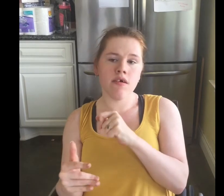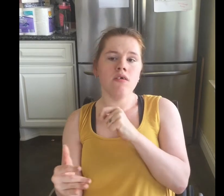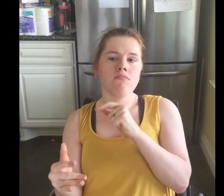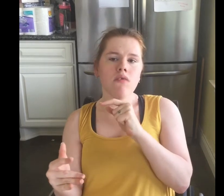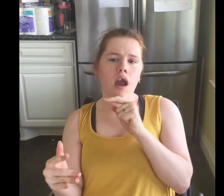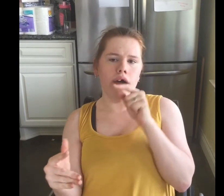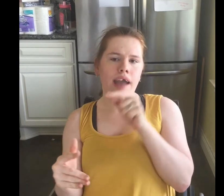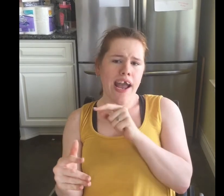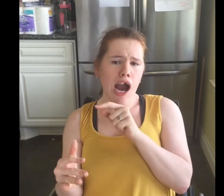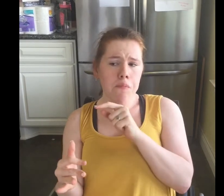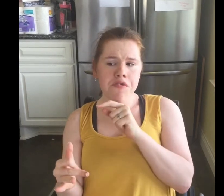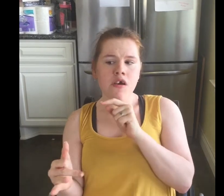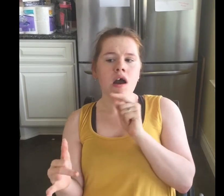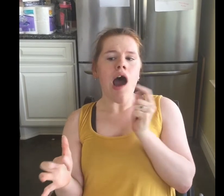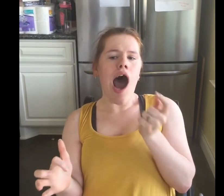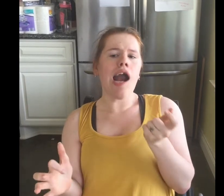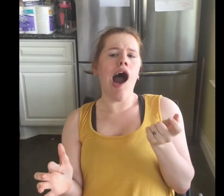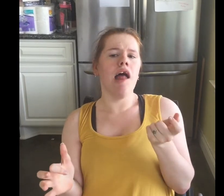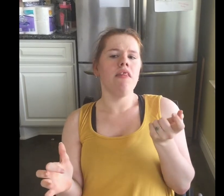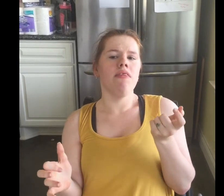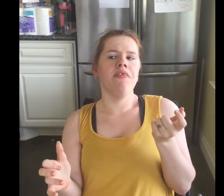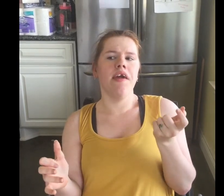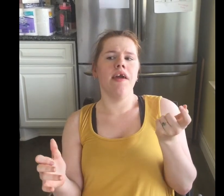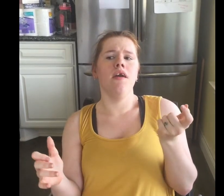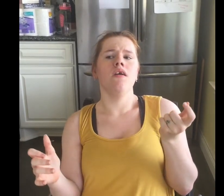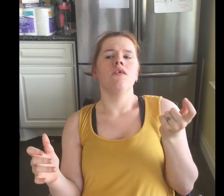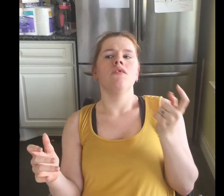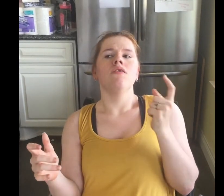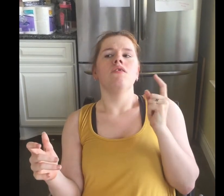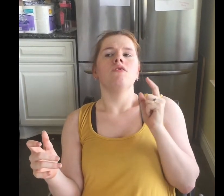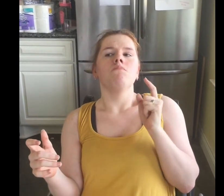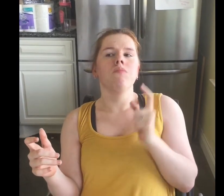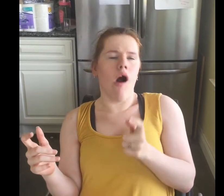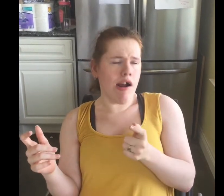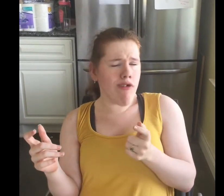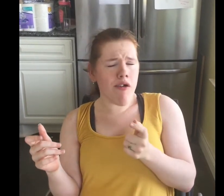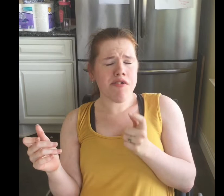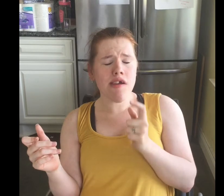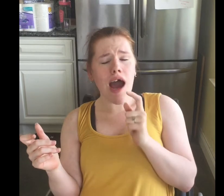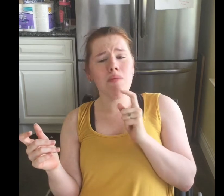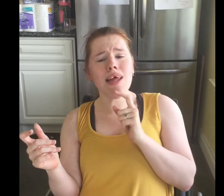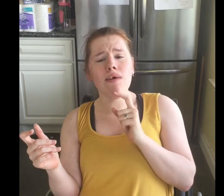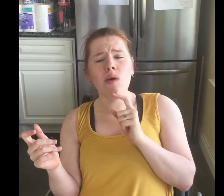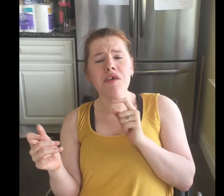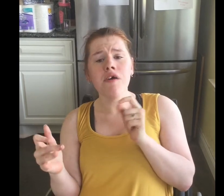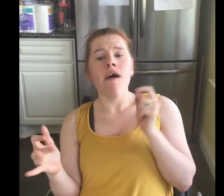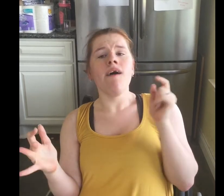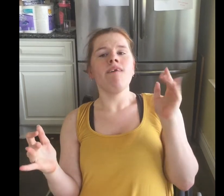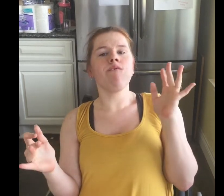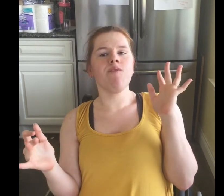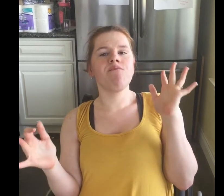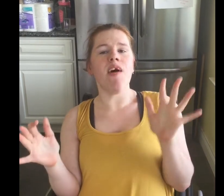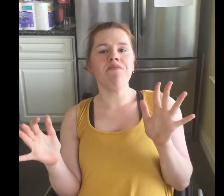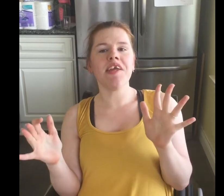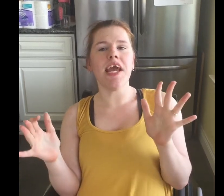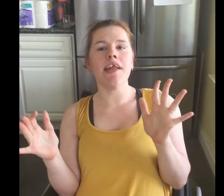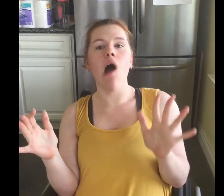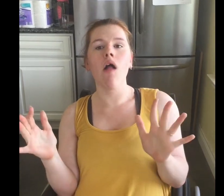of K-Cups. I got the blonde roast I believe it was for $15.